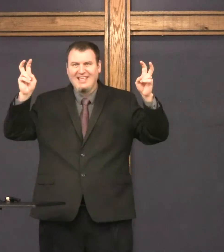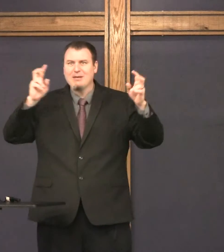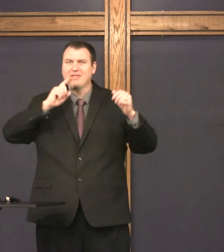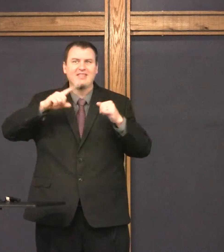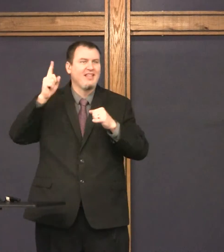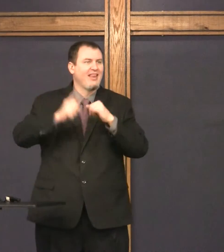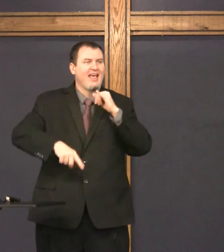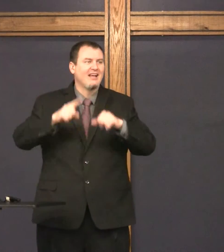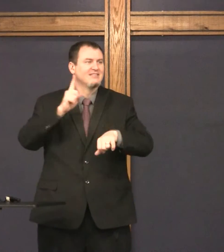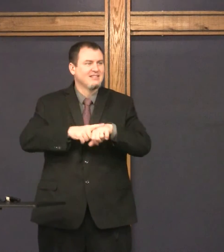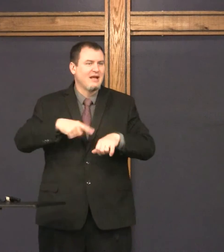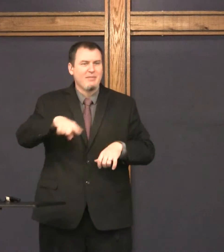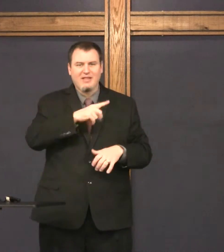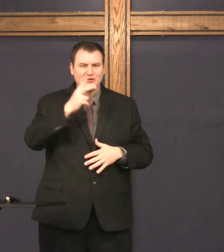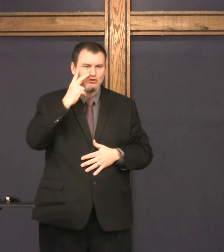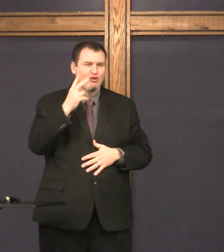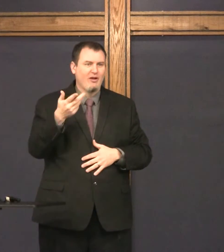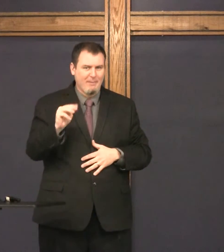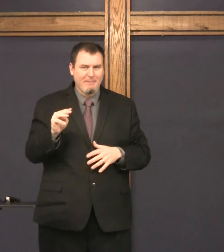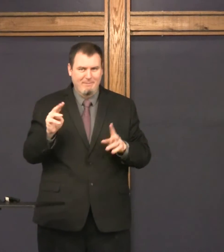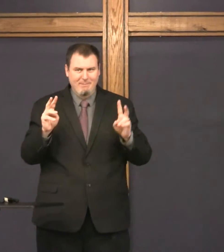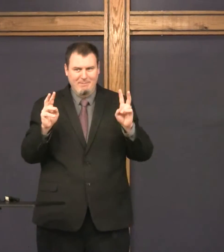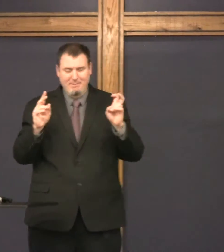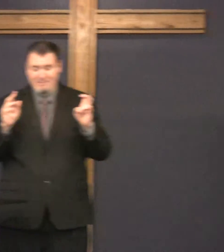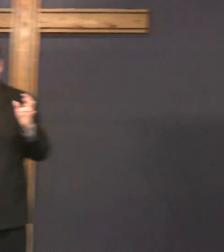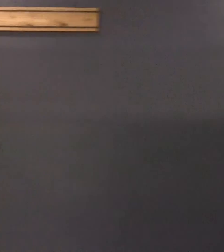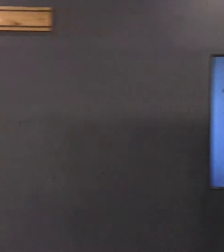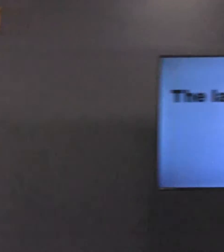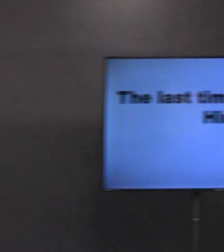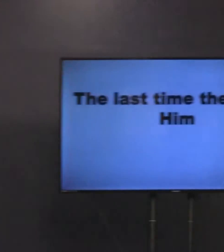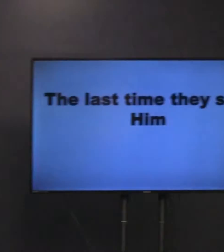So, This is our theme. The last time they saw him.